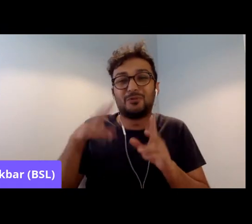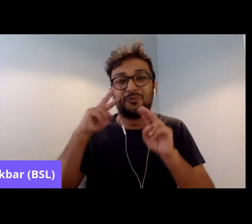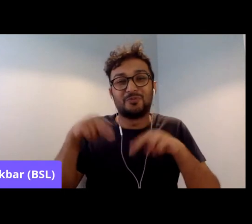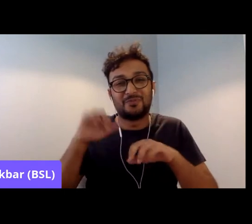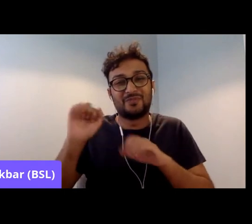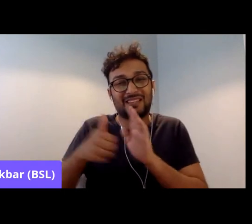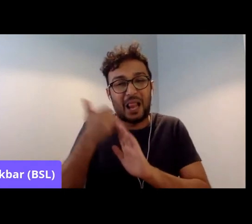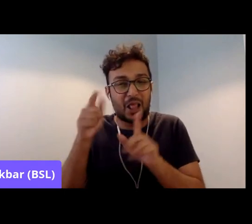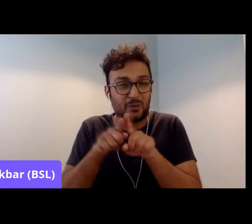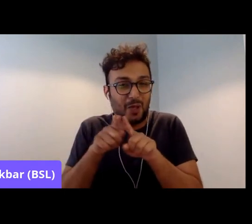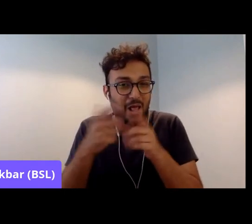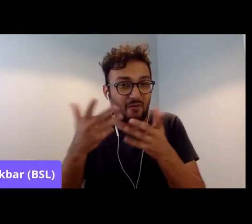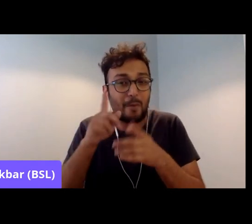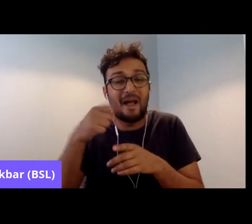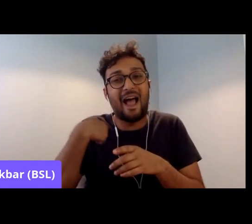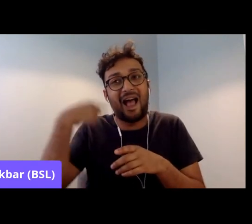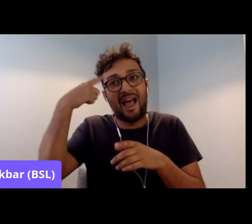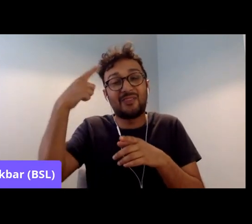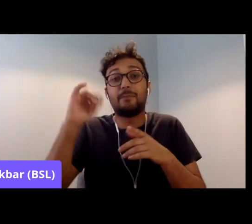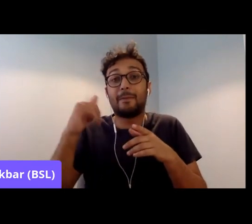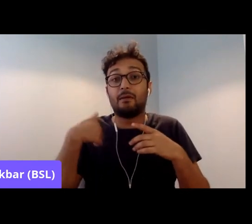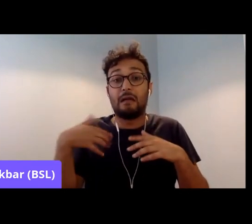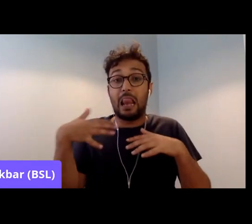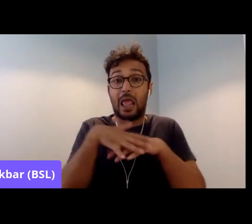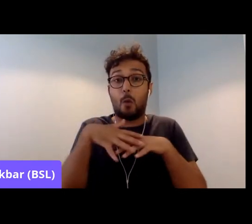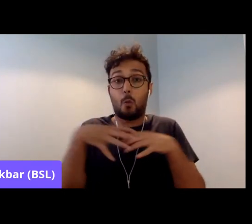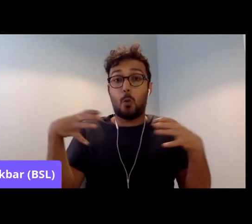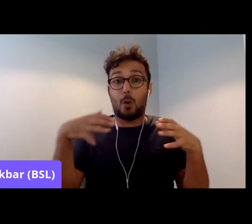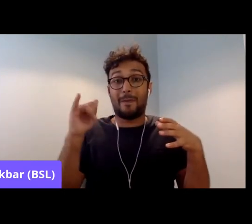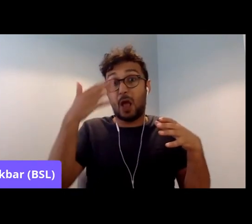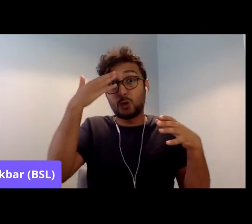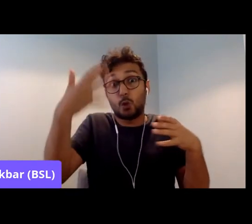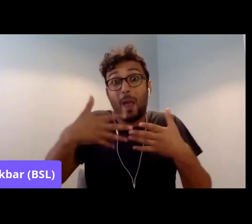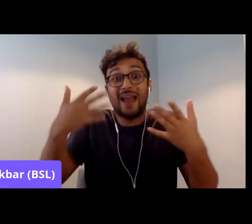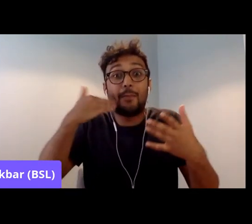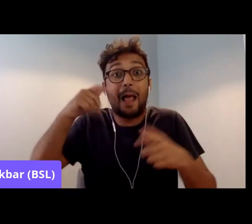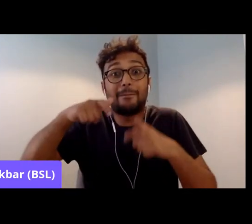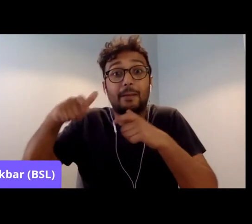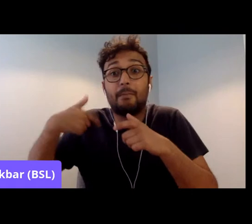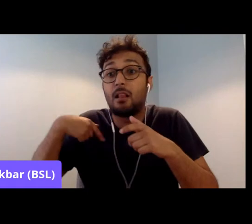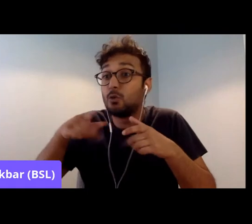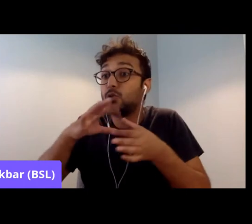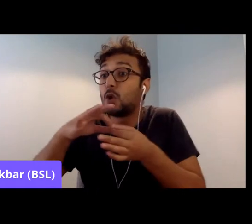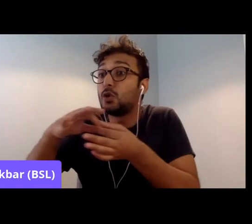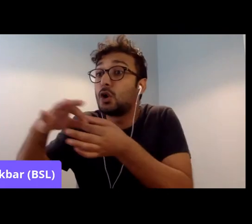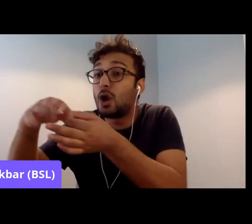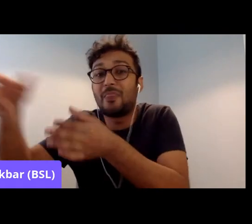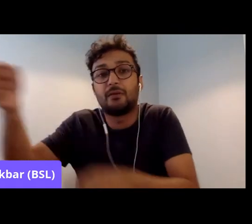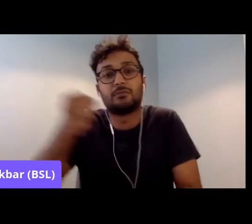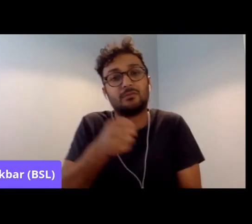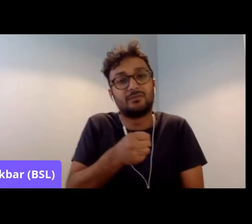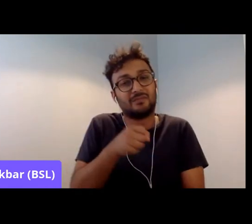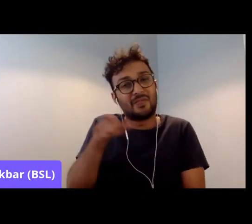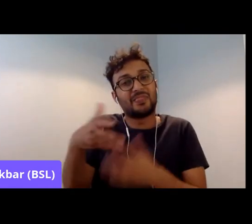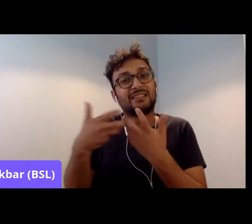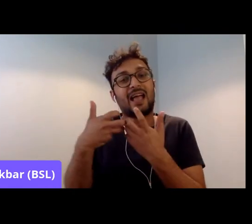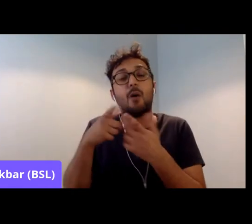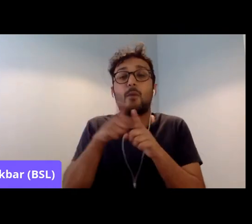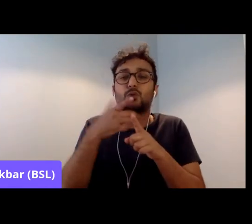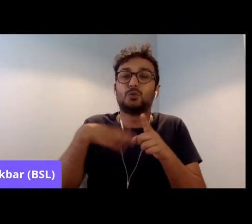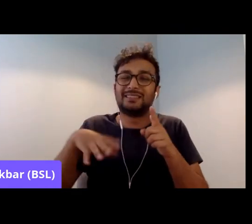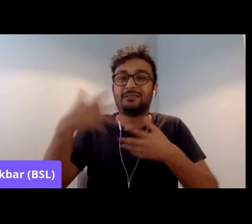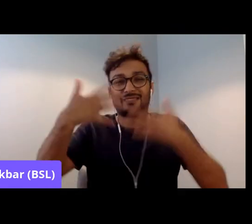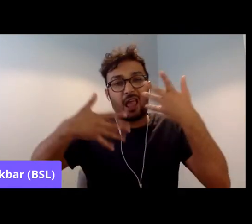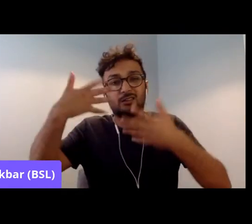those social networks. So I think that that's really, really important. And then you need big data, you need, you know, to measure by results,